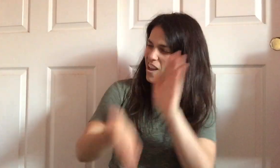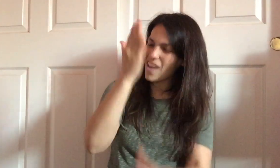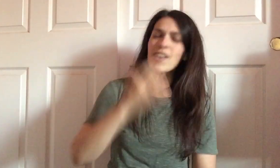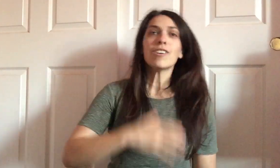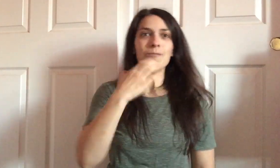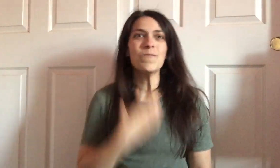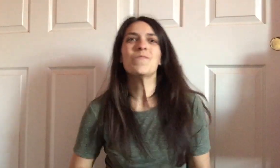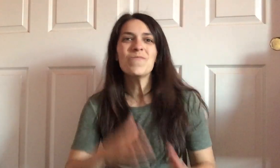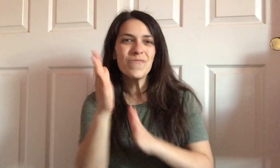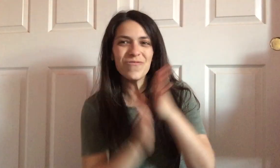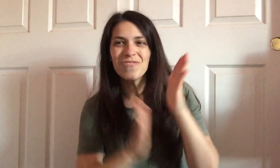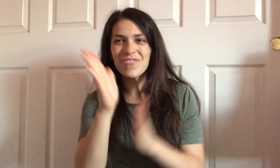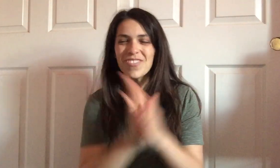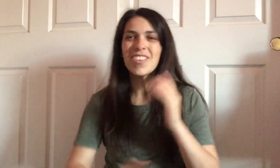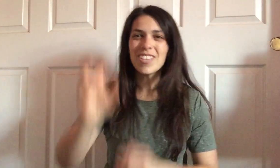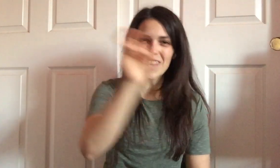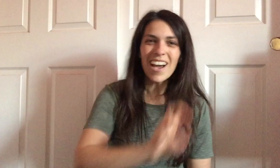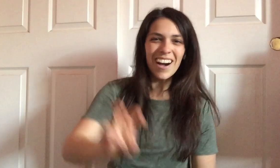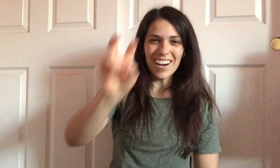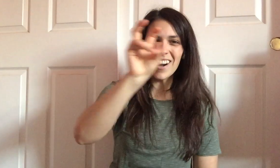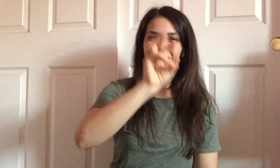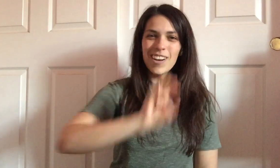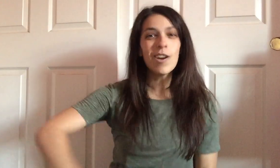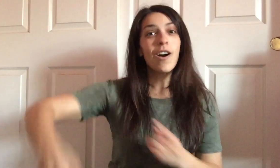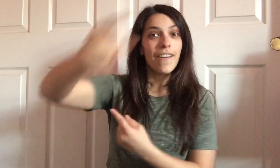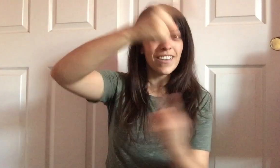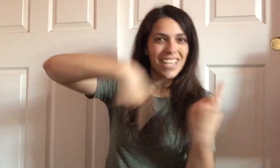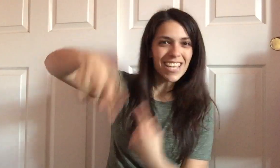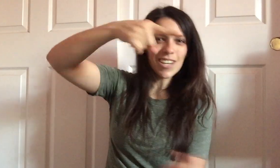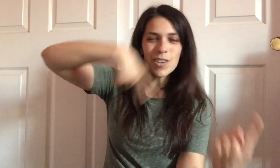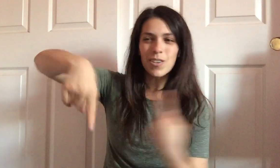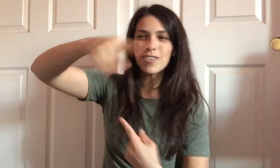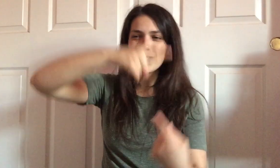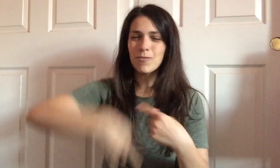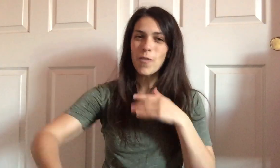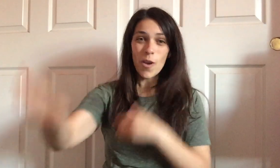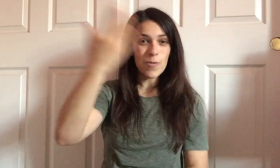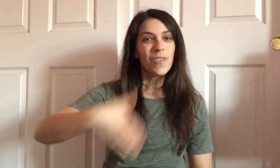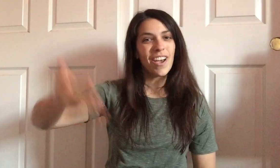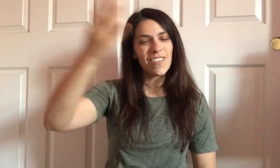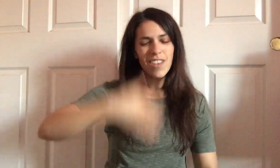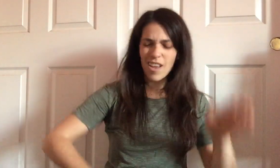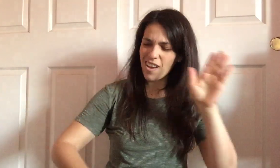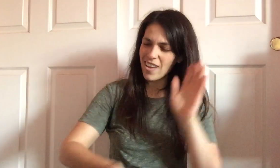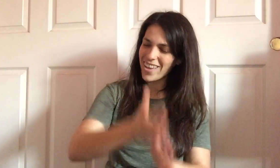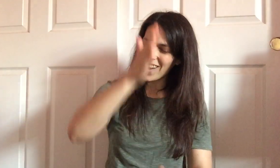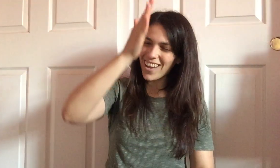We'll be right back.